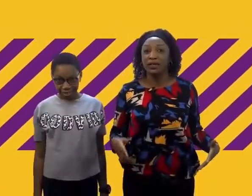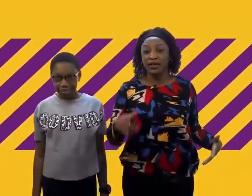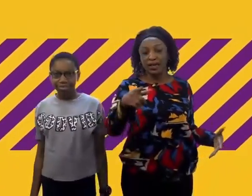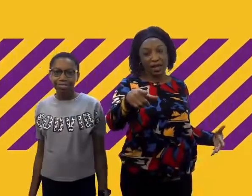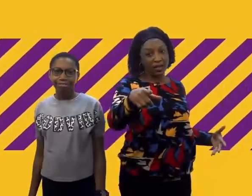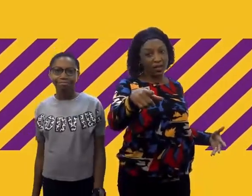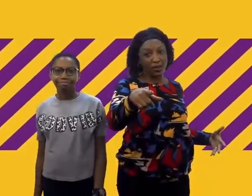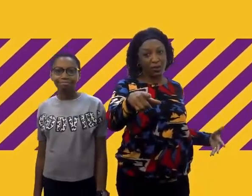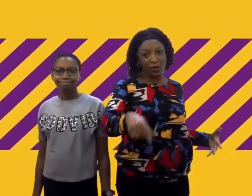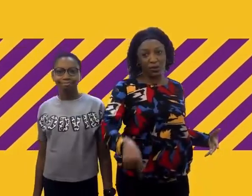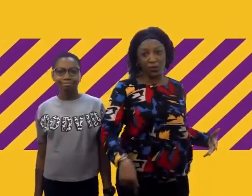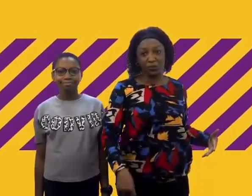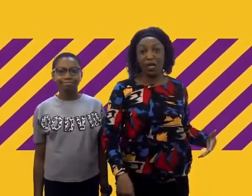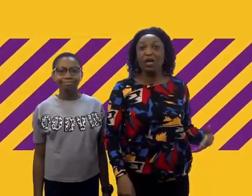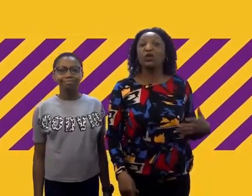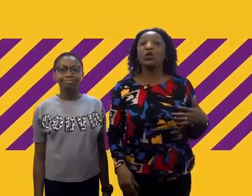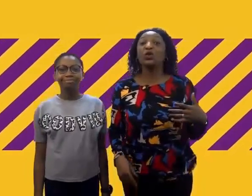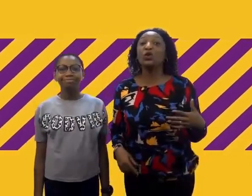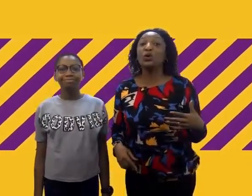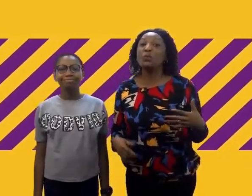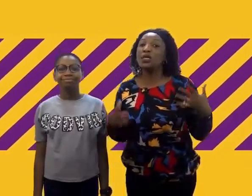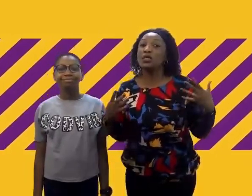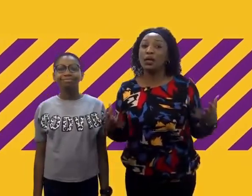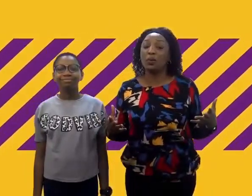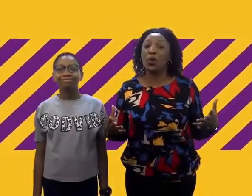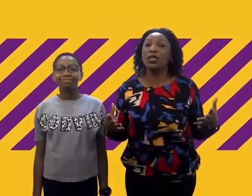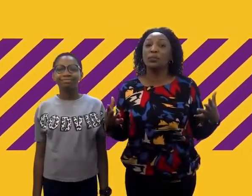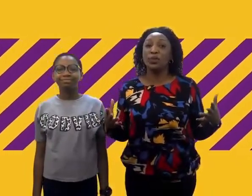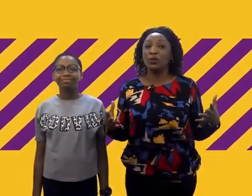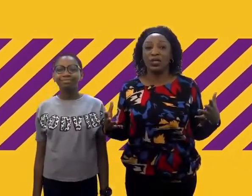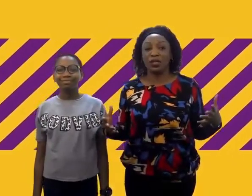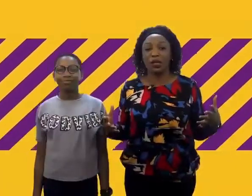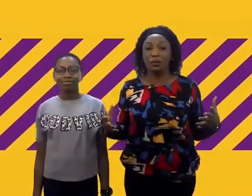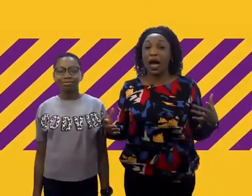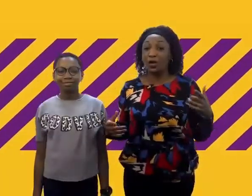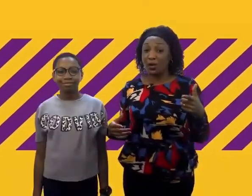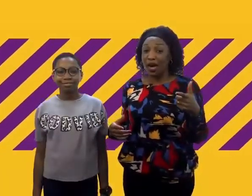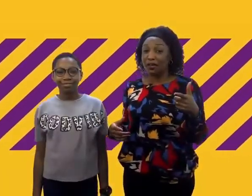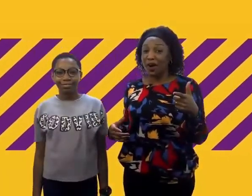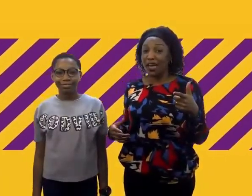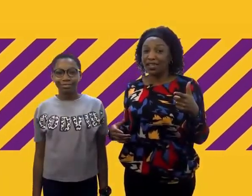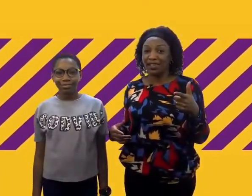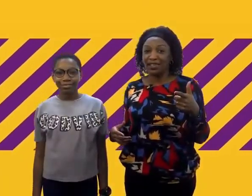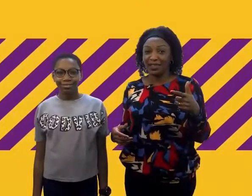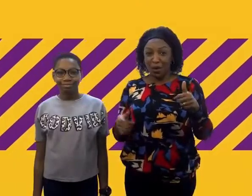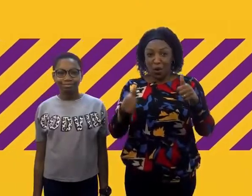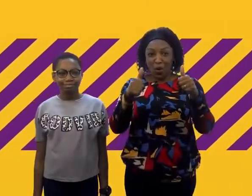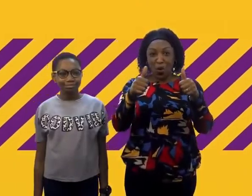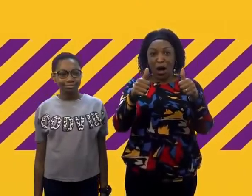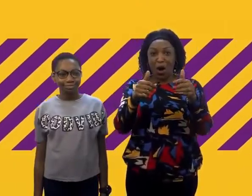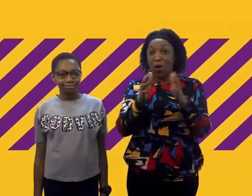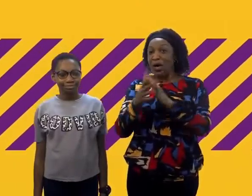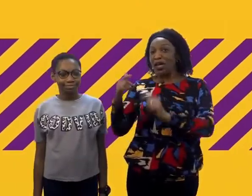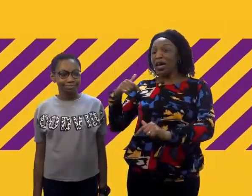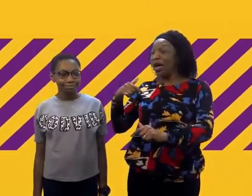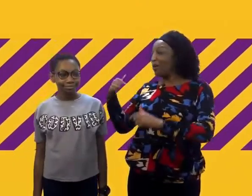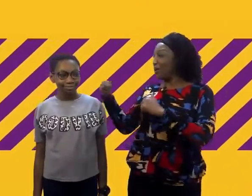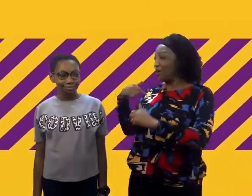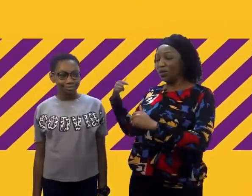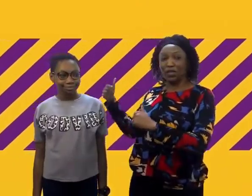That includes you. So you must stop when the music stops. Are you ready friends? Wow! Here I will do it